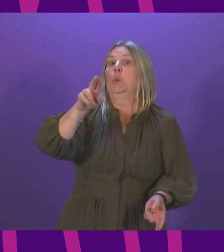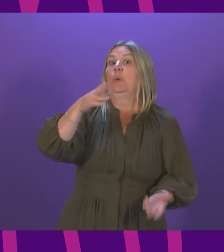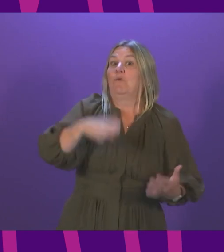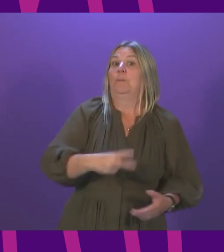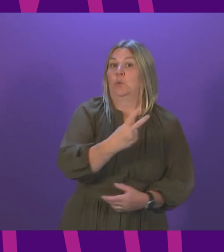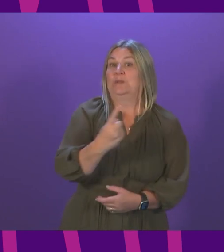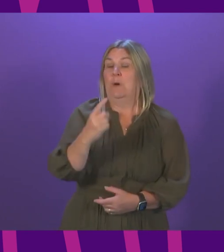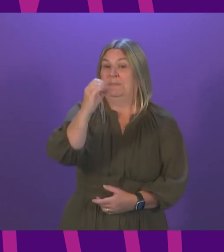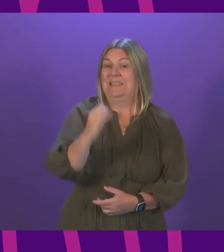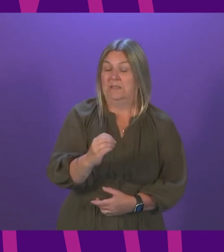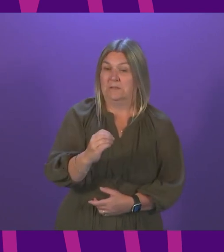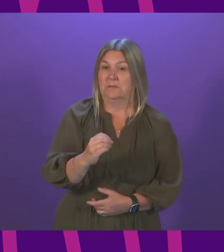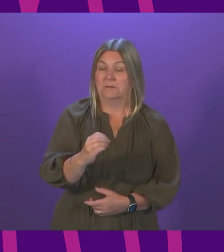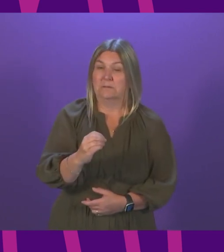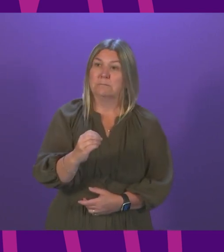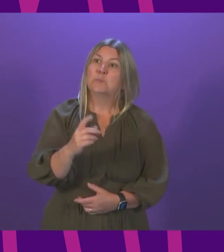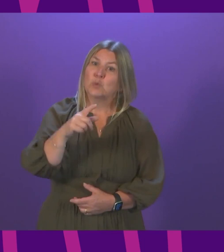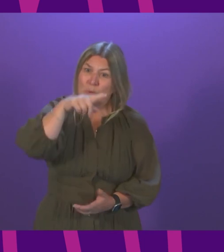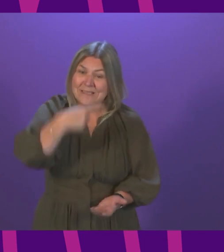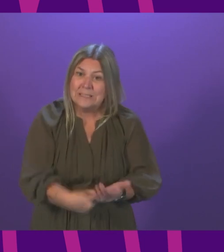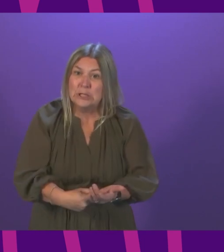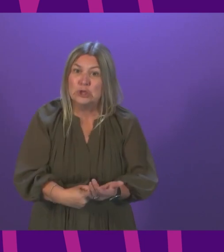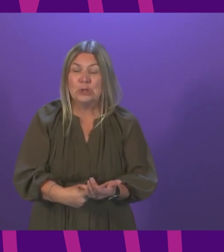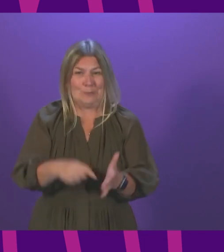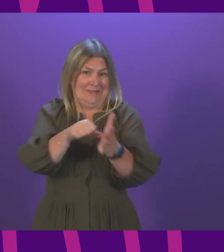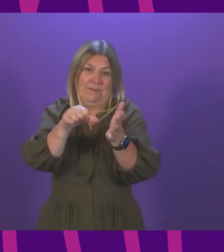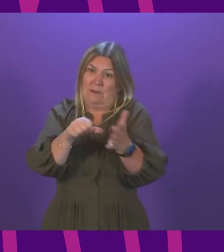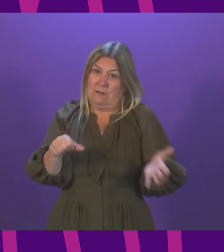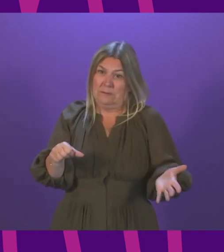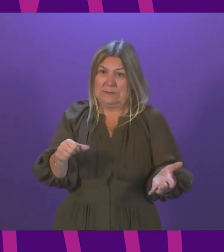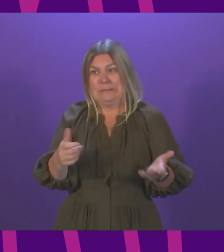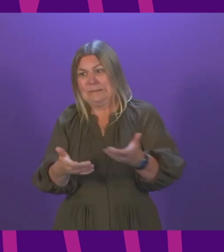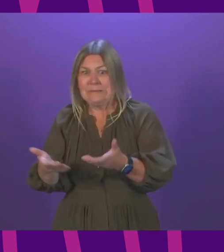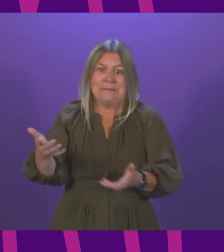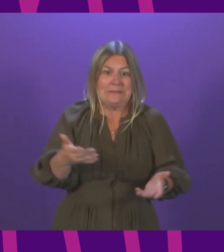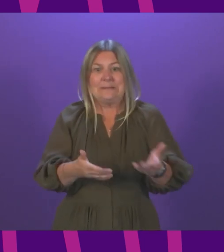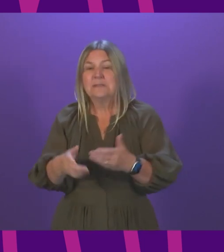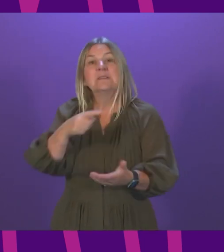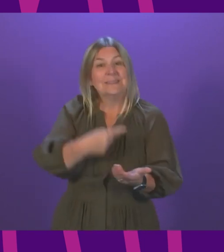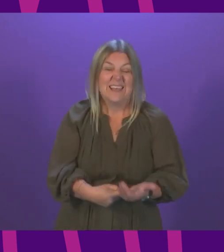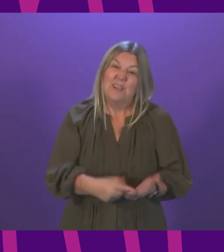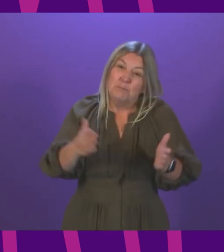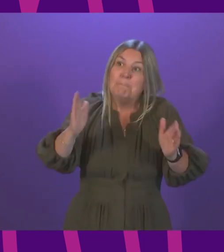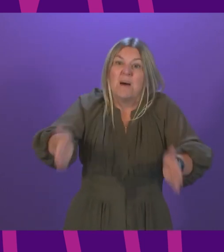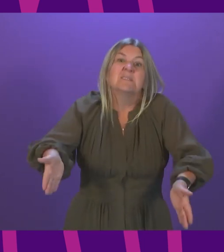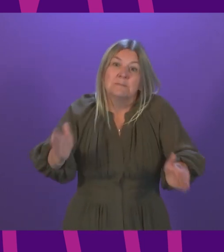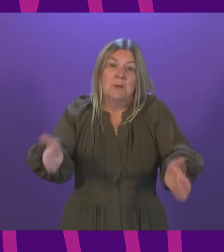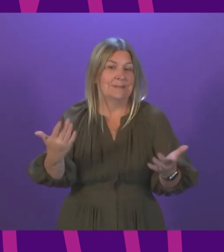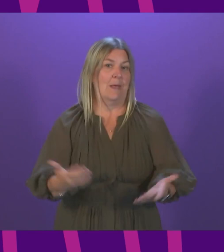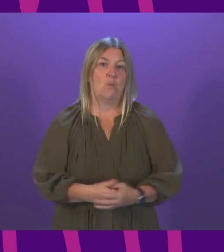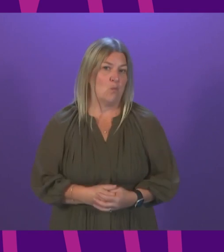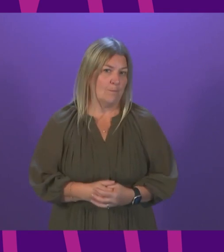These are not decisions we have taken lightly at all, but given the urgency of this situation, this government needs to respond with this decisive, if unconventional,